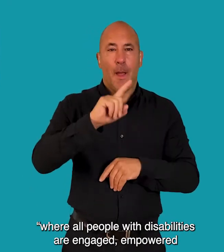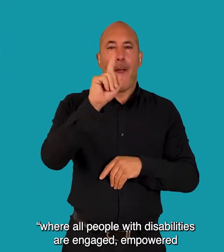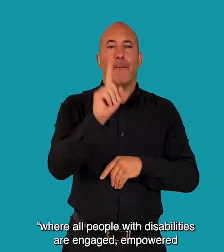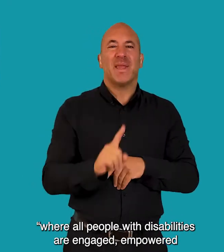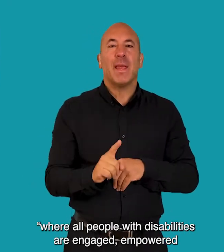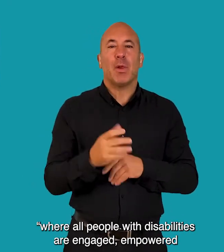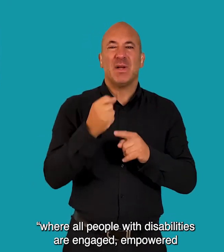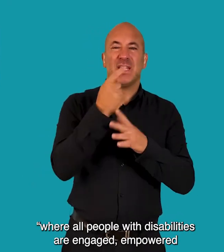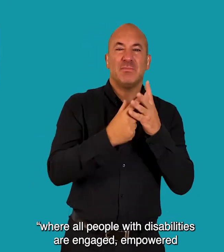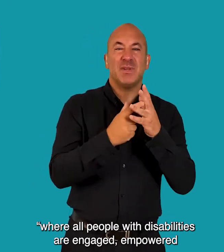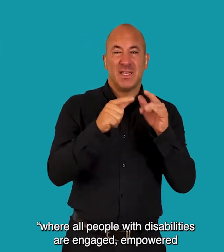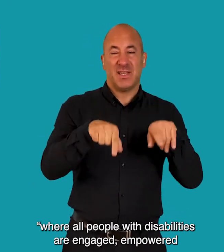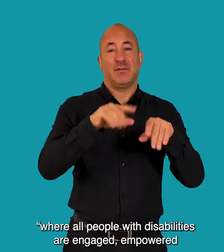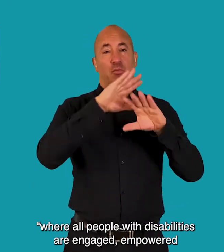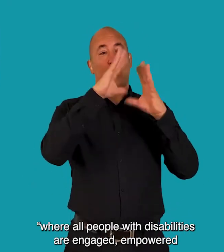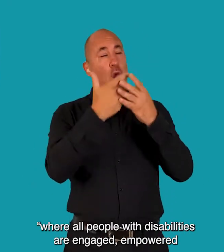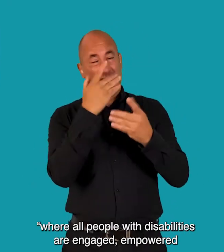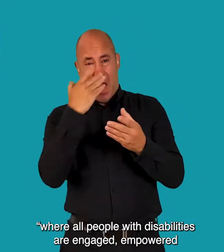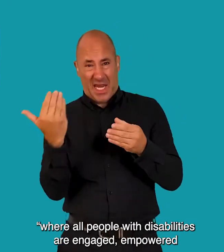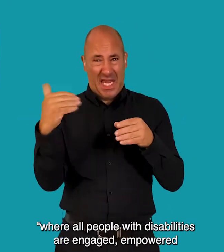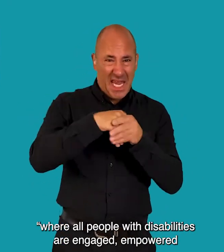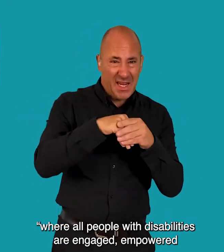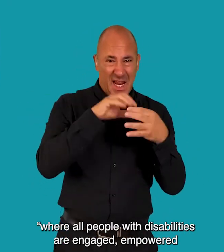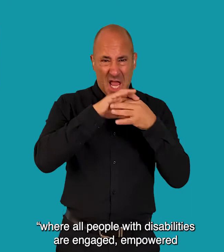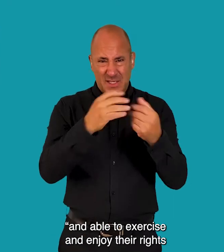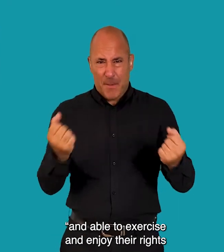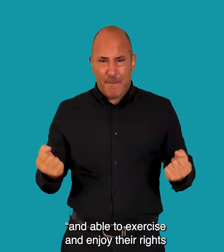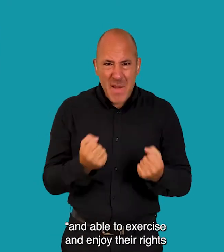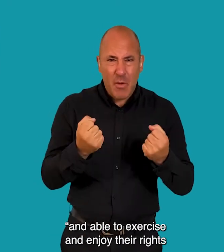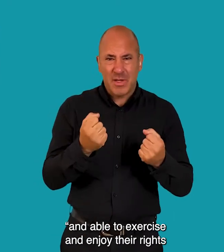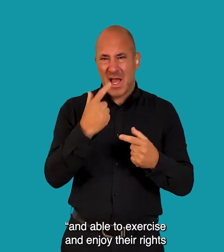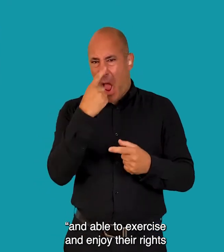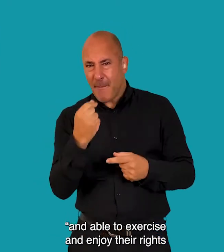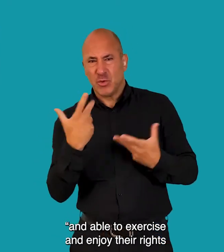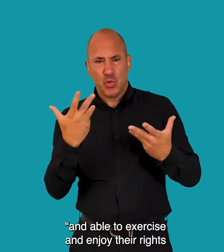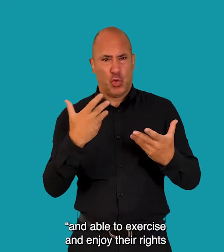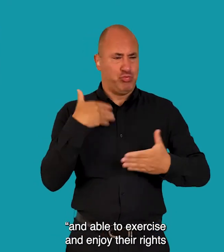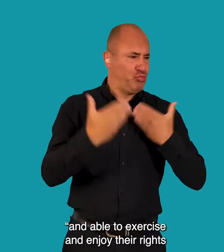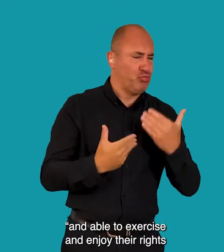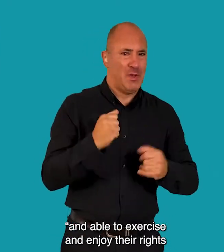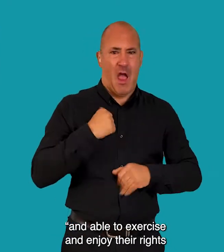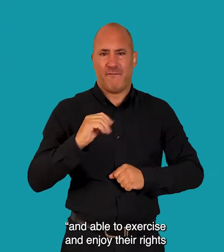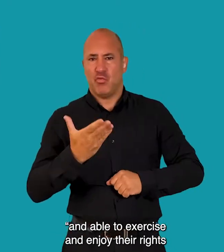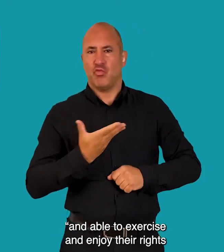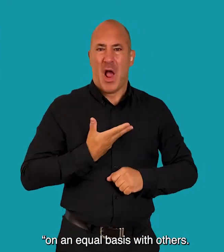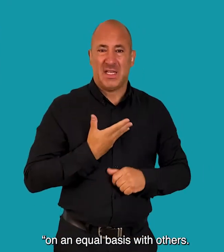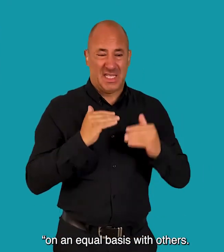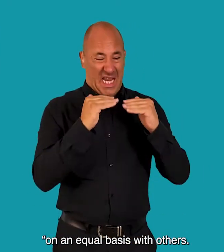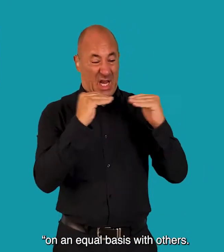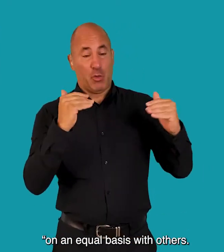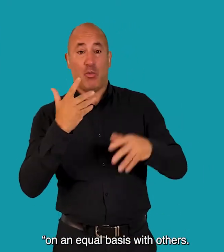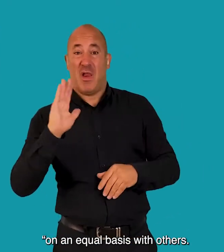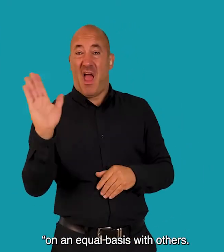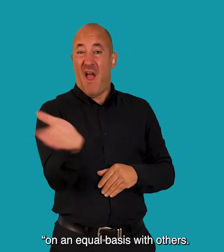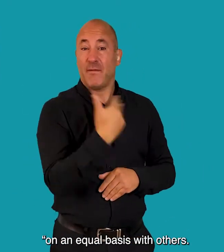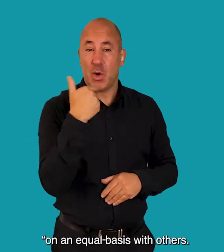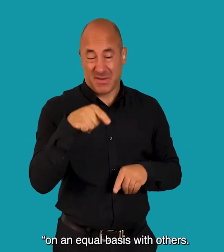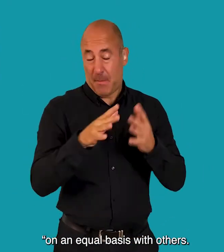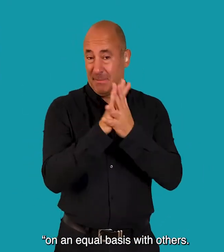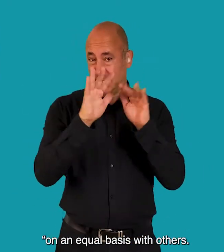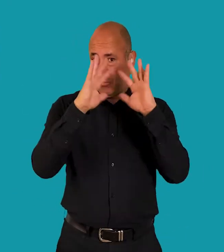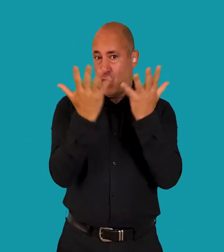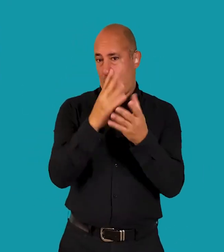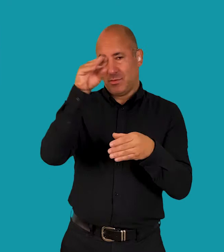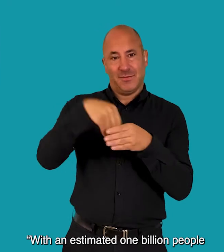people with disabilities are engaged, empowered and able to exercise and enjoy their rights on an equal basis with